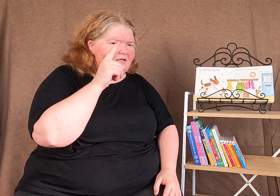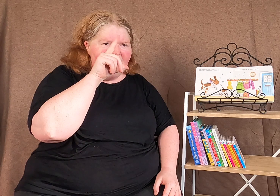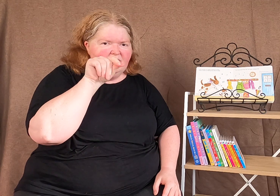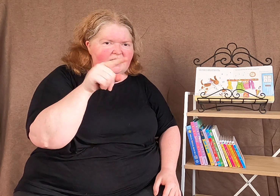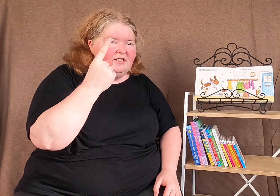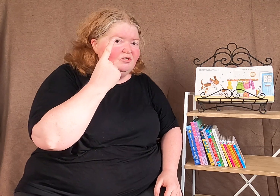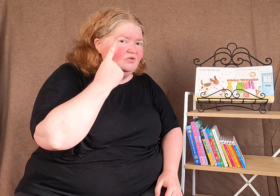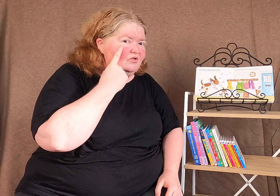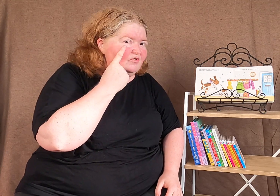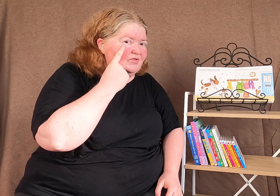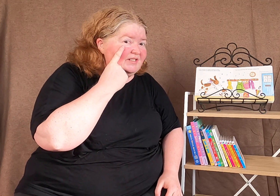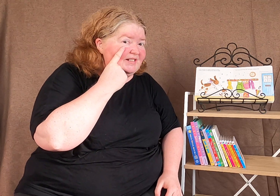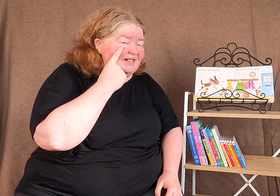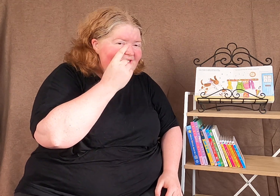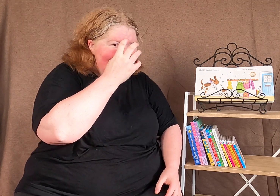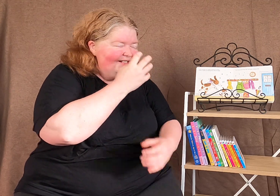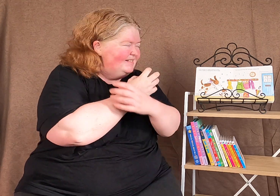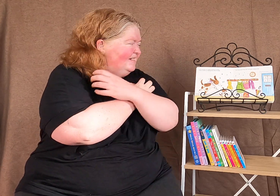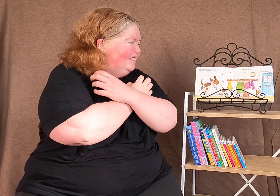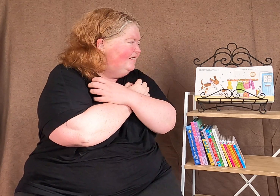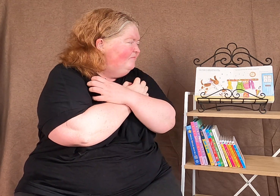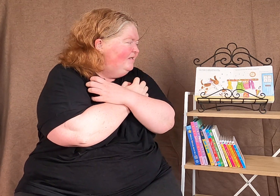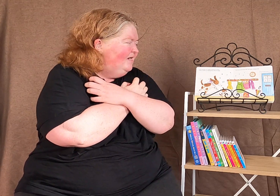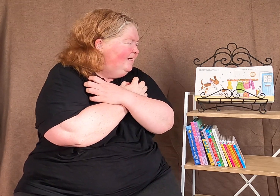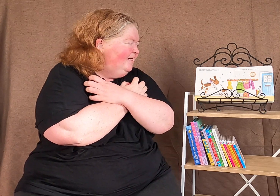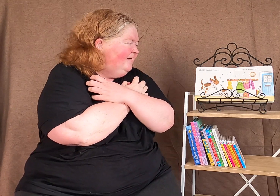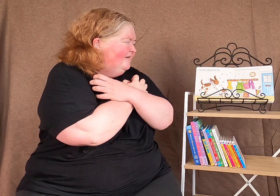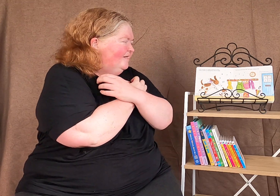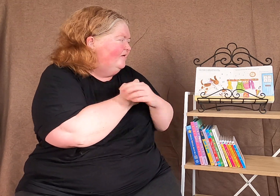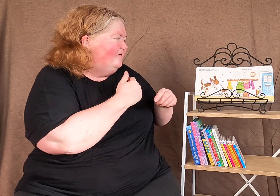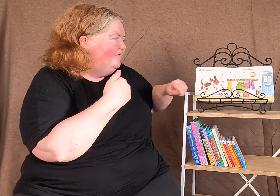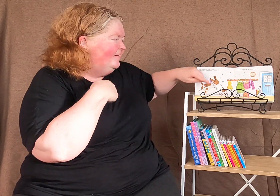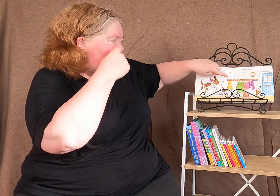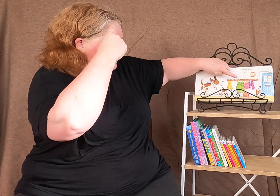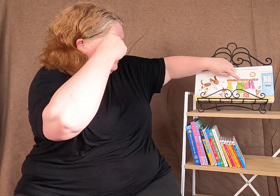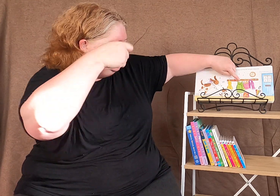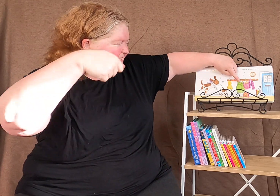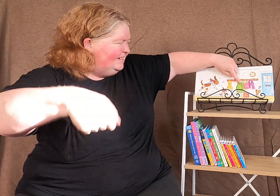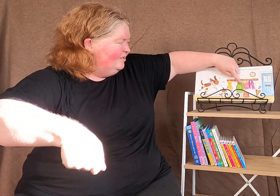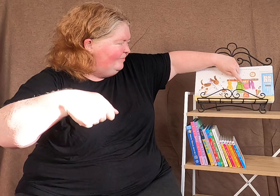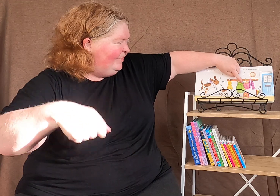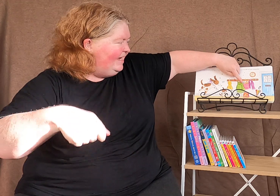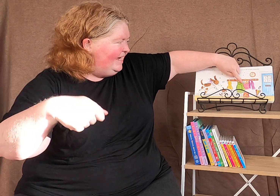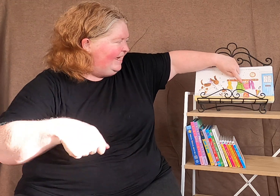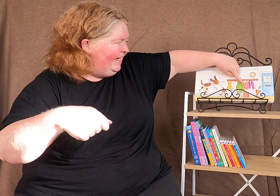Can you see his teddy bear? I think he's in the bag.